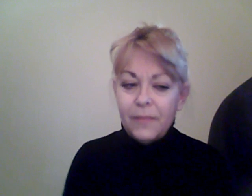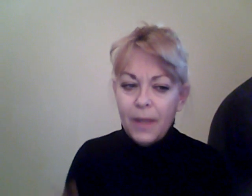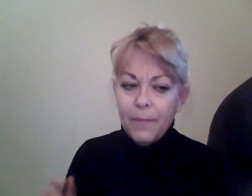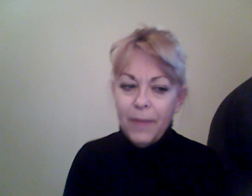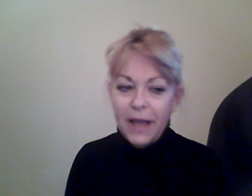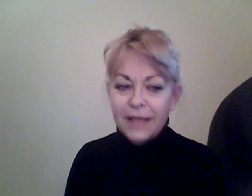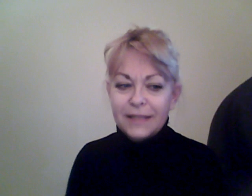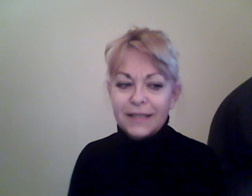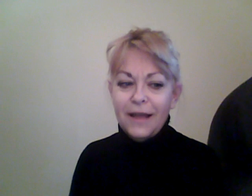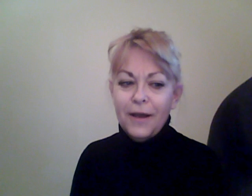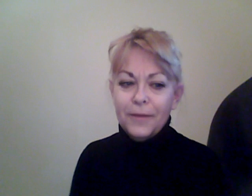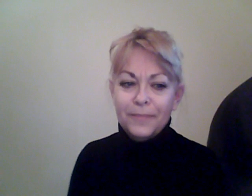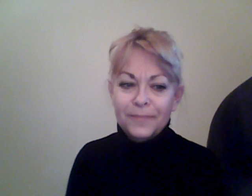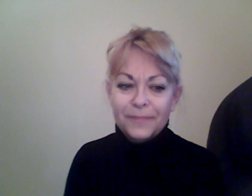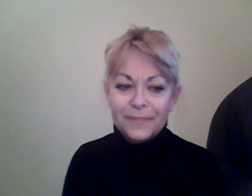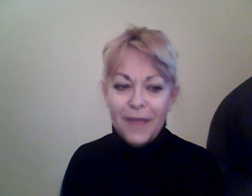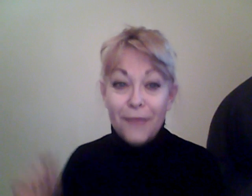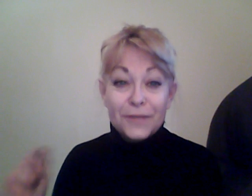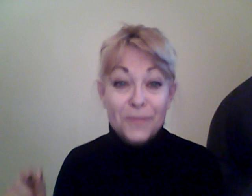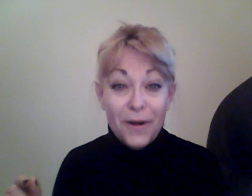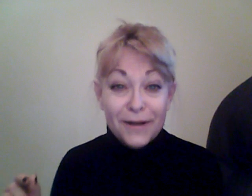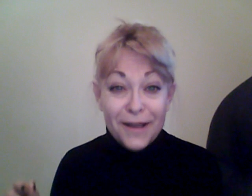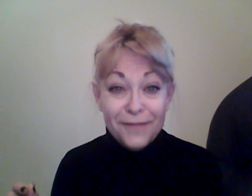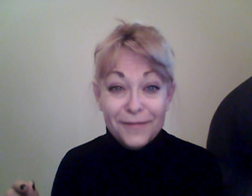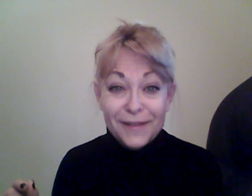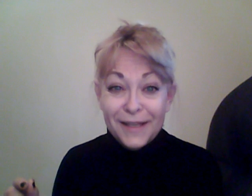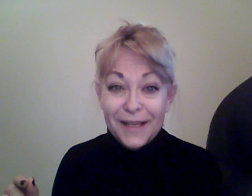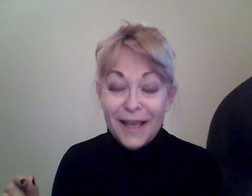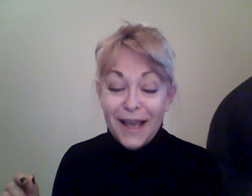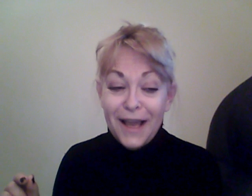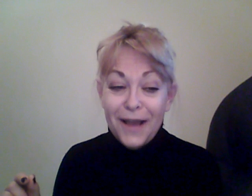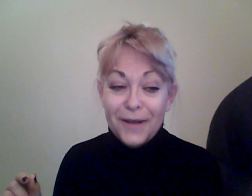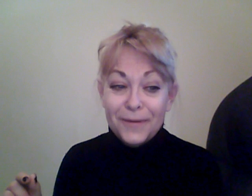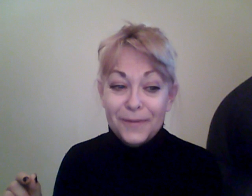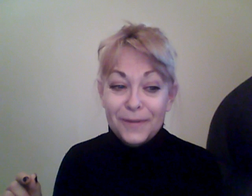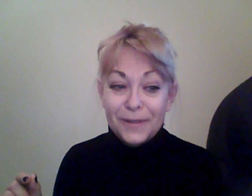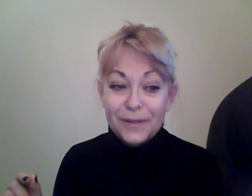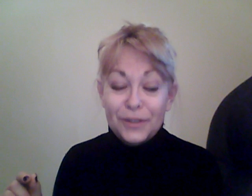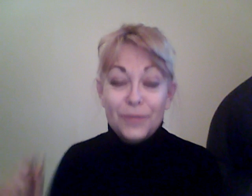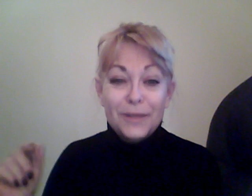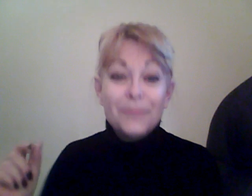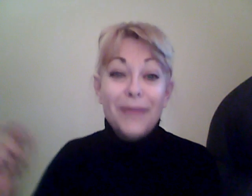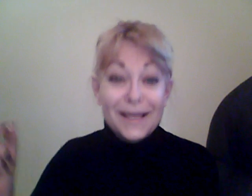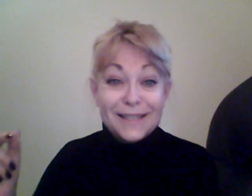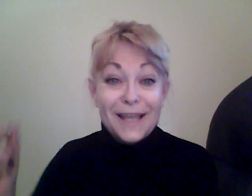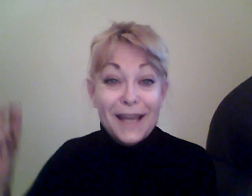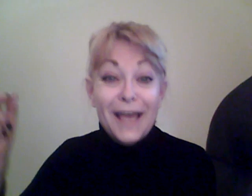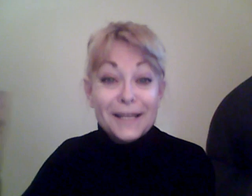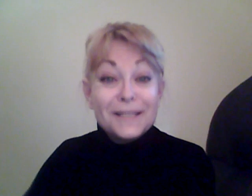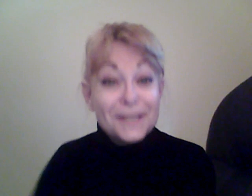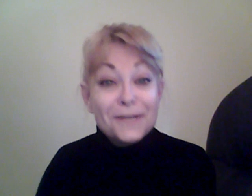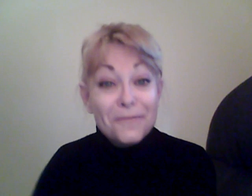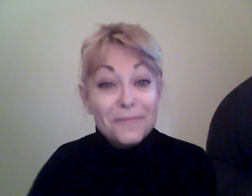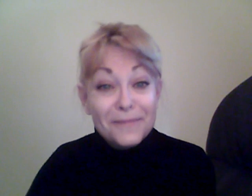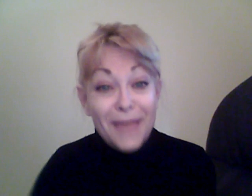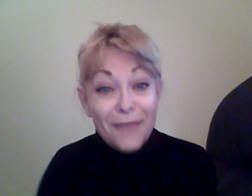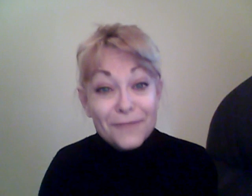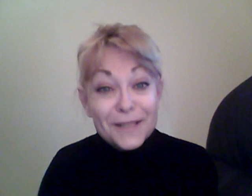But, um, I was smart enough to be the best at a system that was